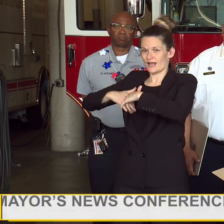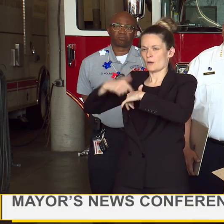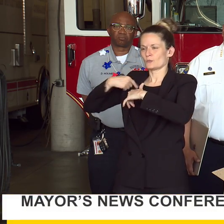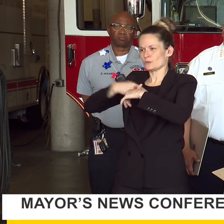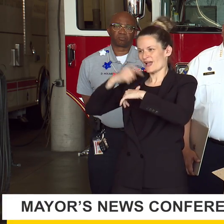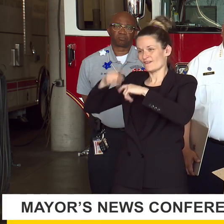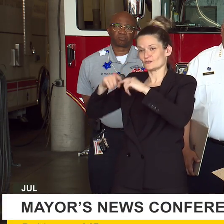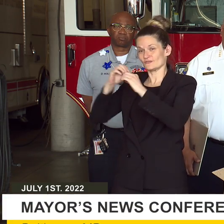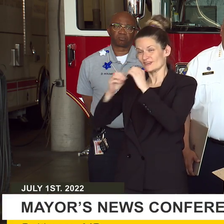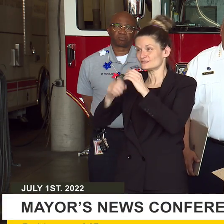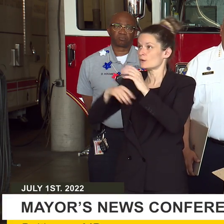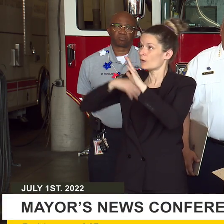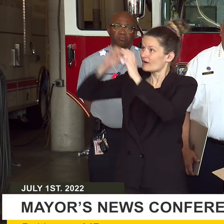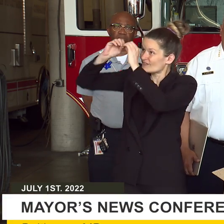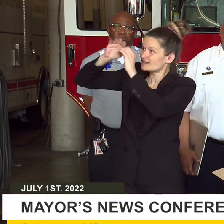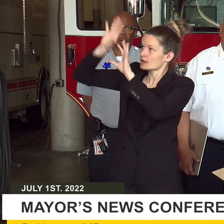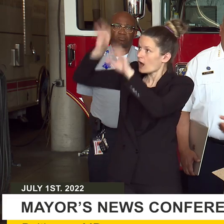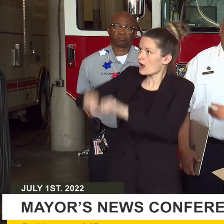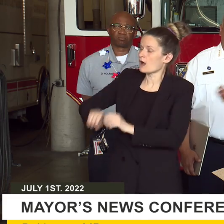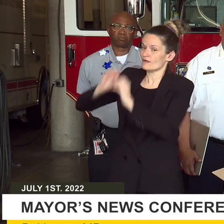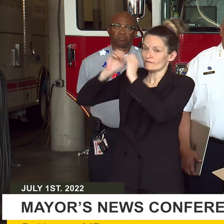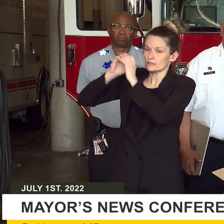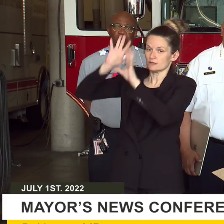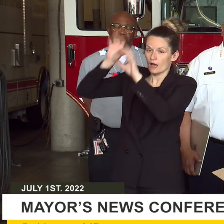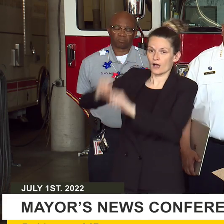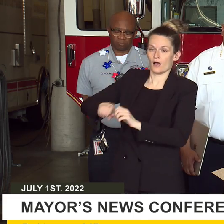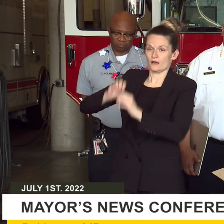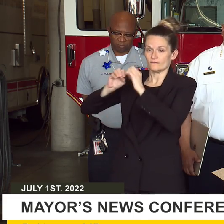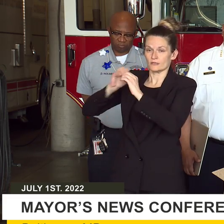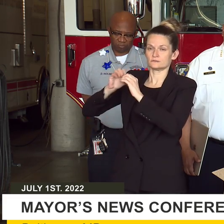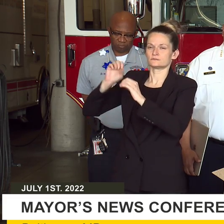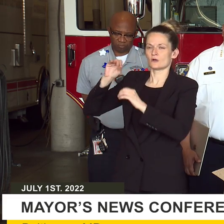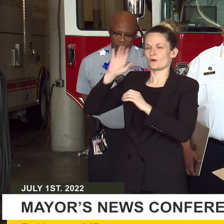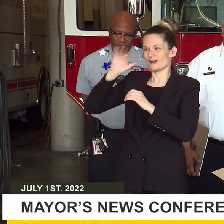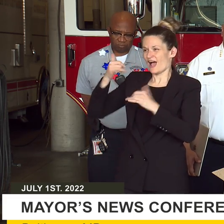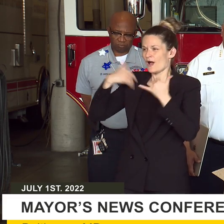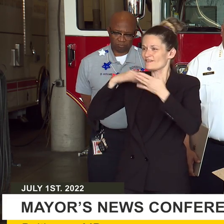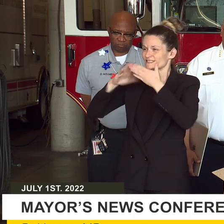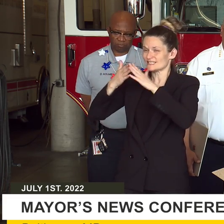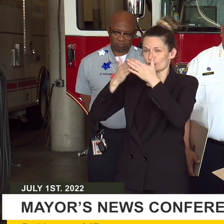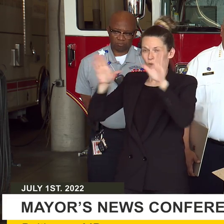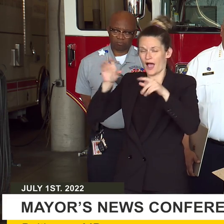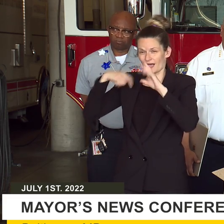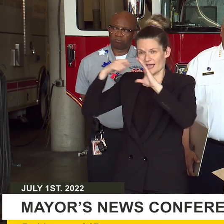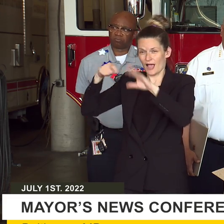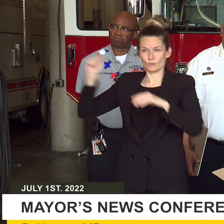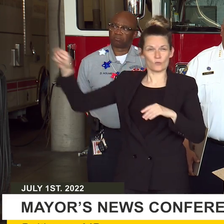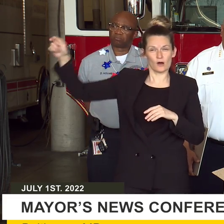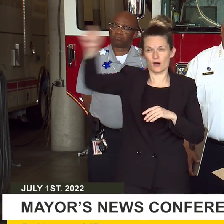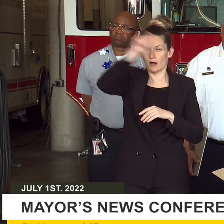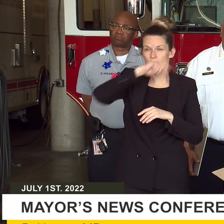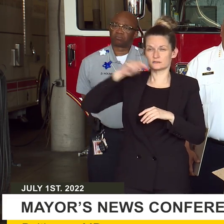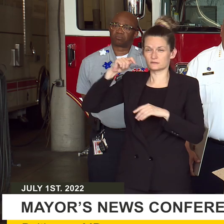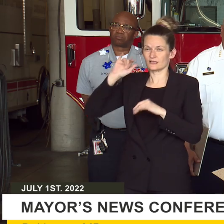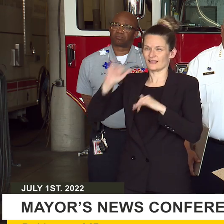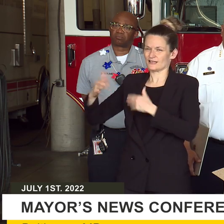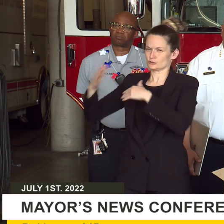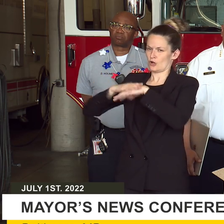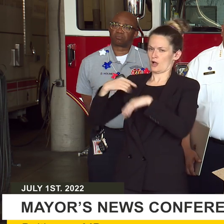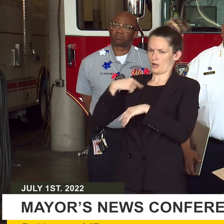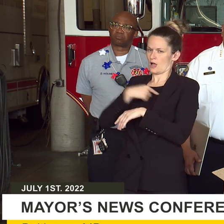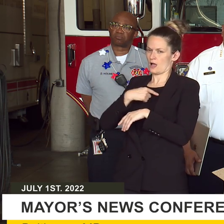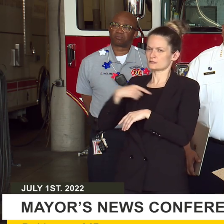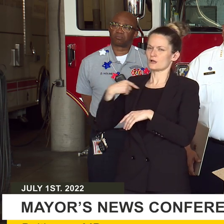consistently looking at how we can expand City Watch, bringing other cameras on. So the answer shortly is yes. There's always